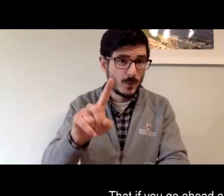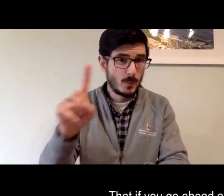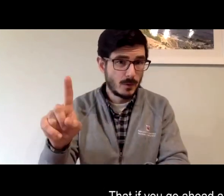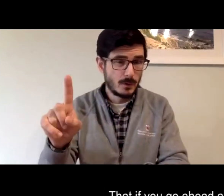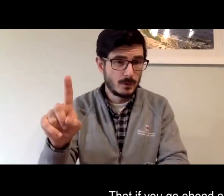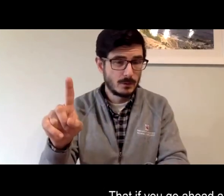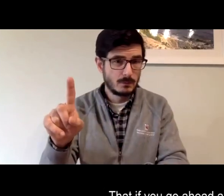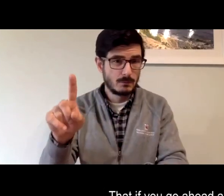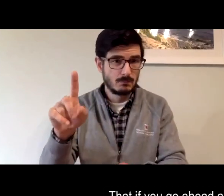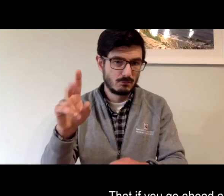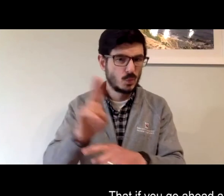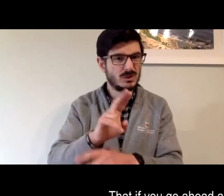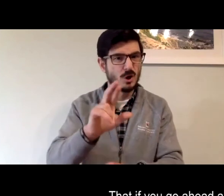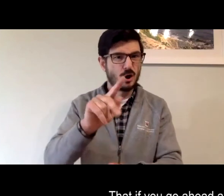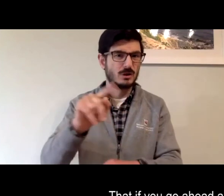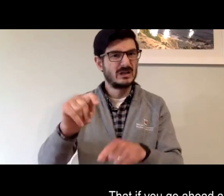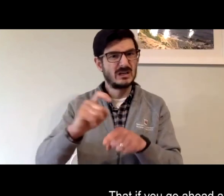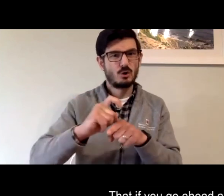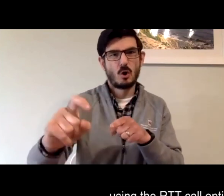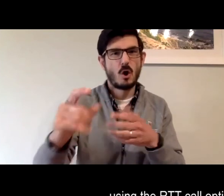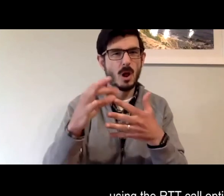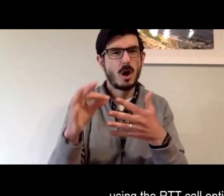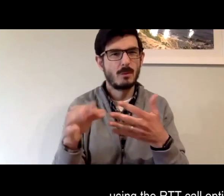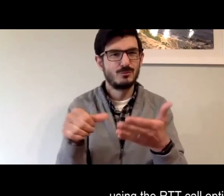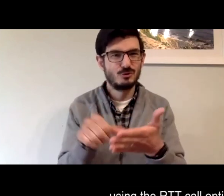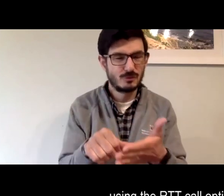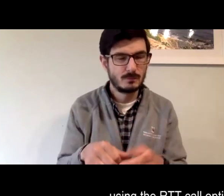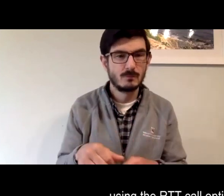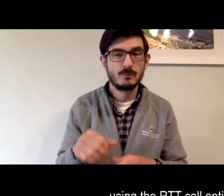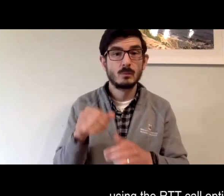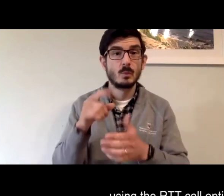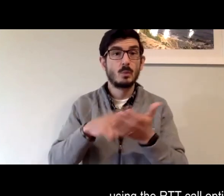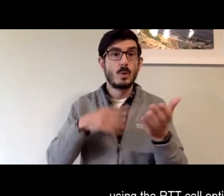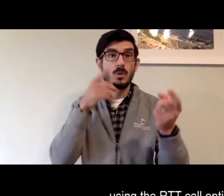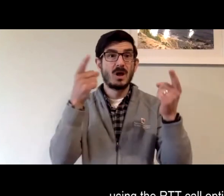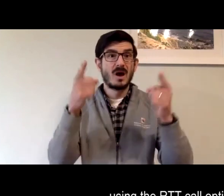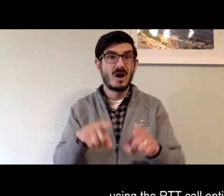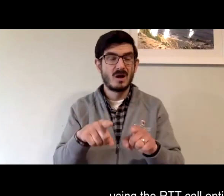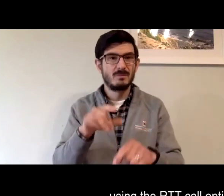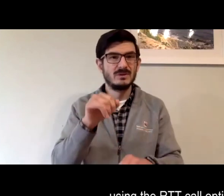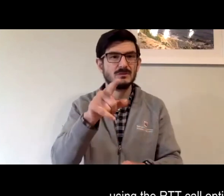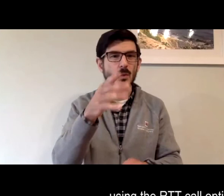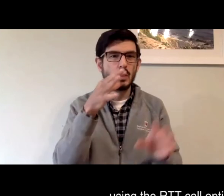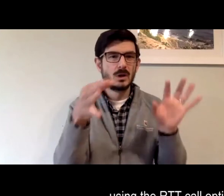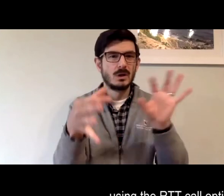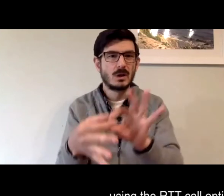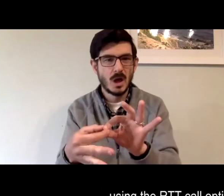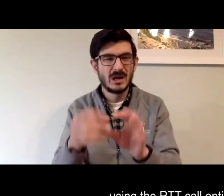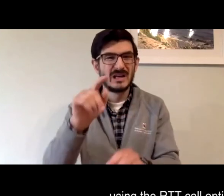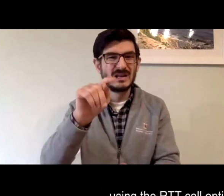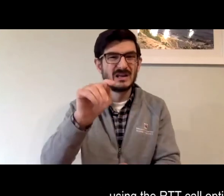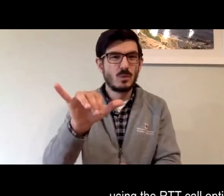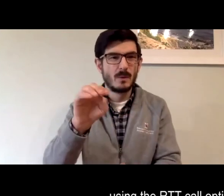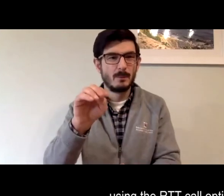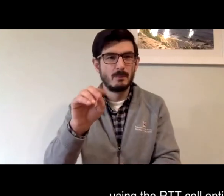place a 7-1-1 call using the RTT call option, what would happen